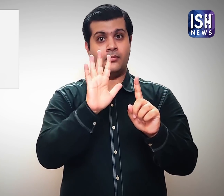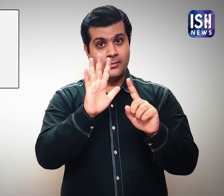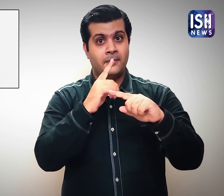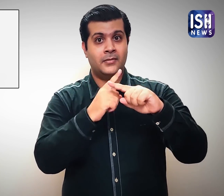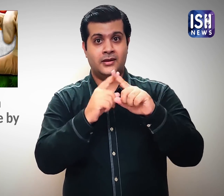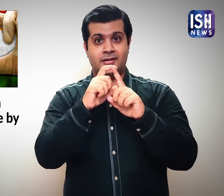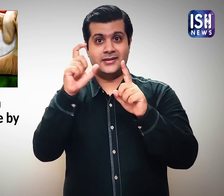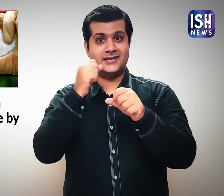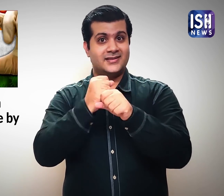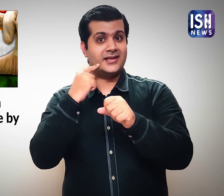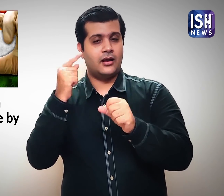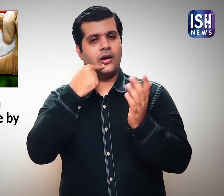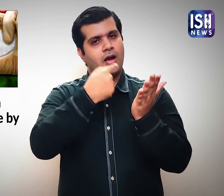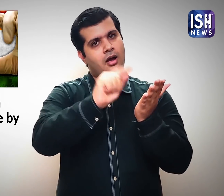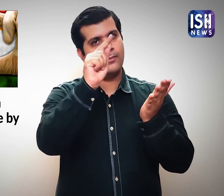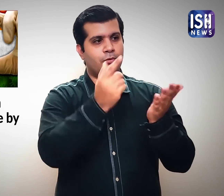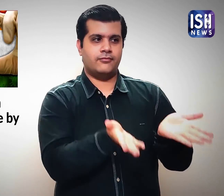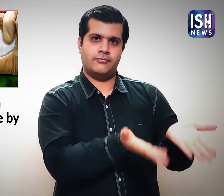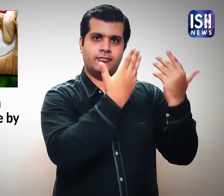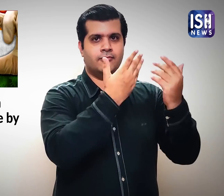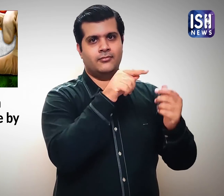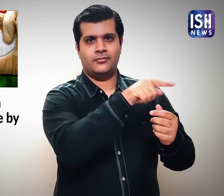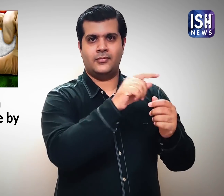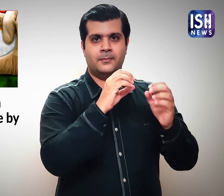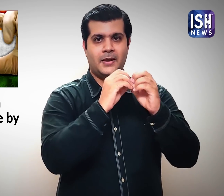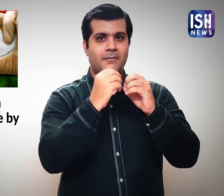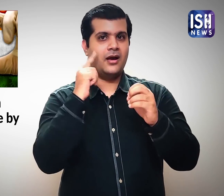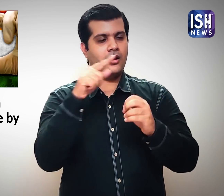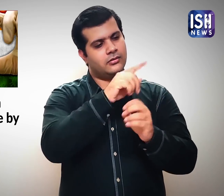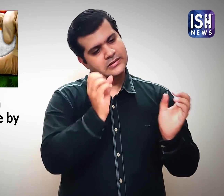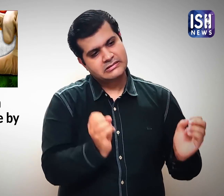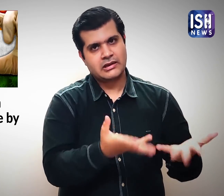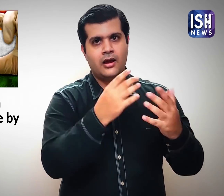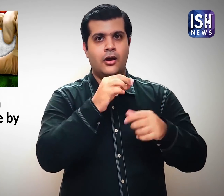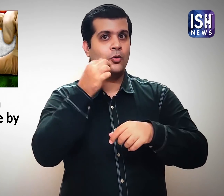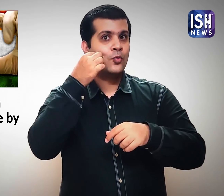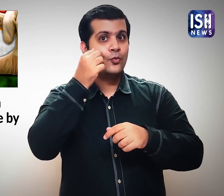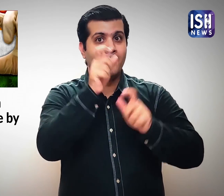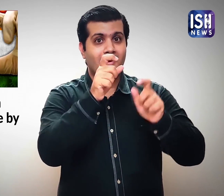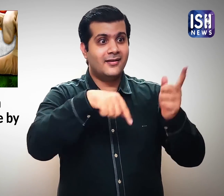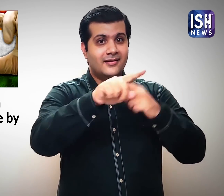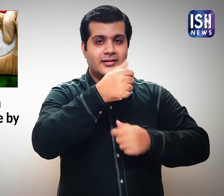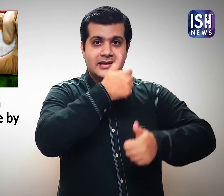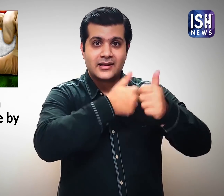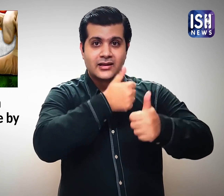They have even received permission from the DCGI to begin human trials from July.